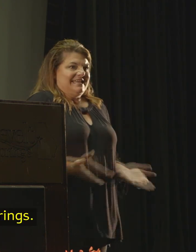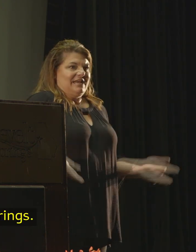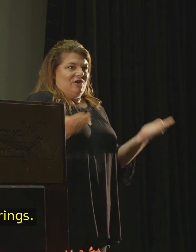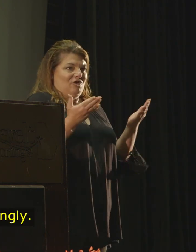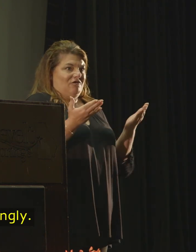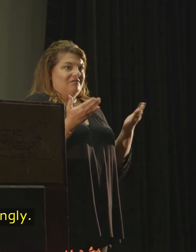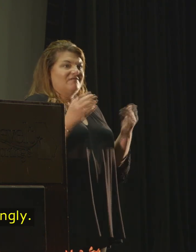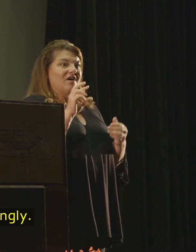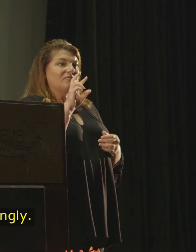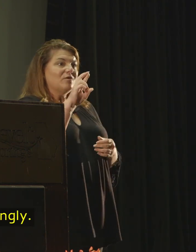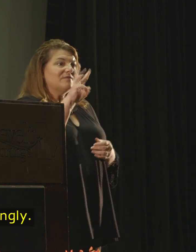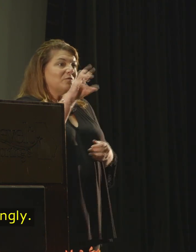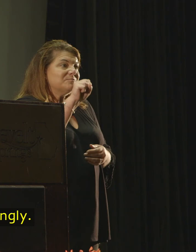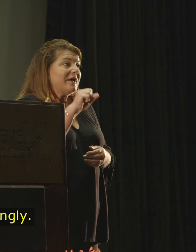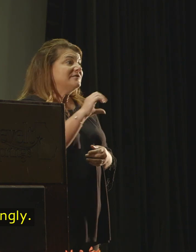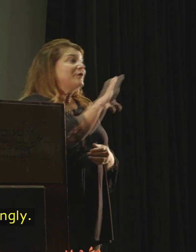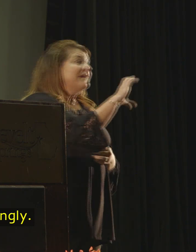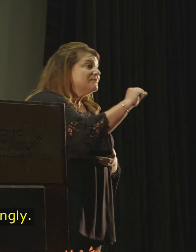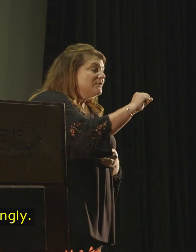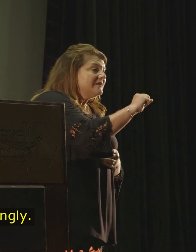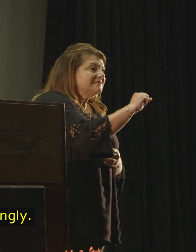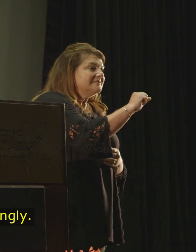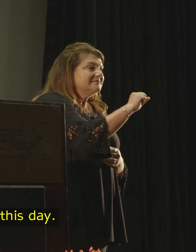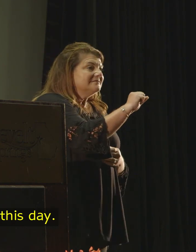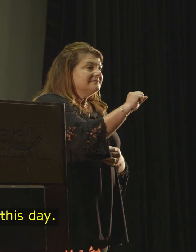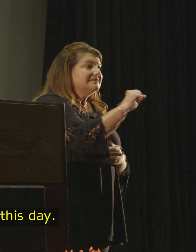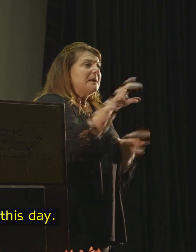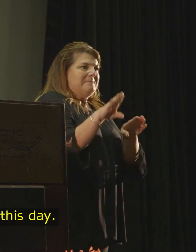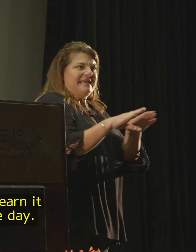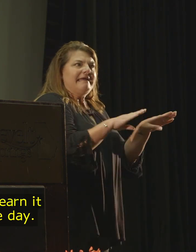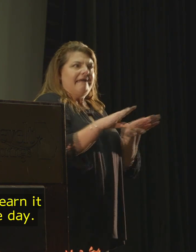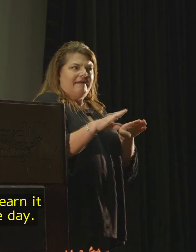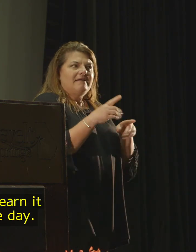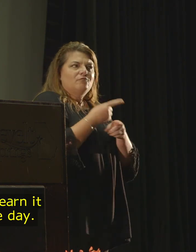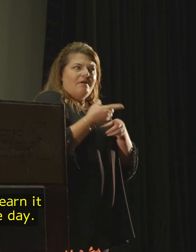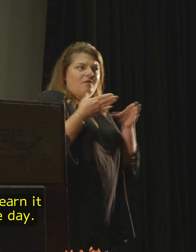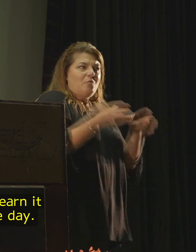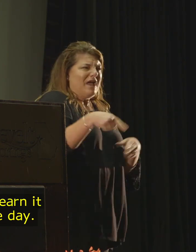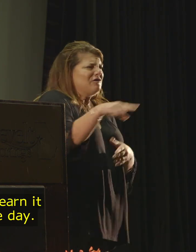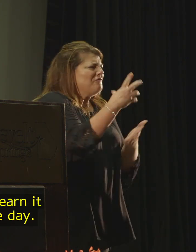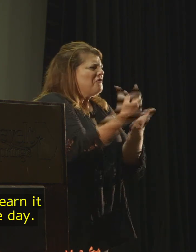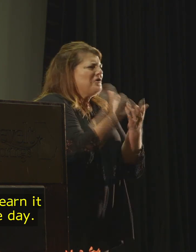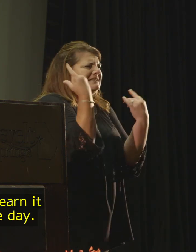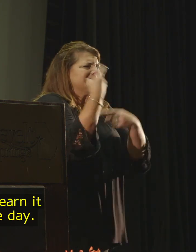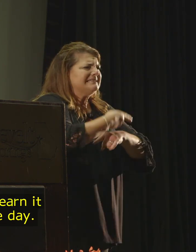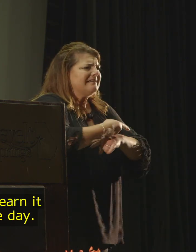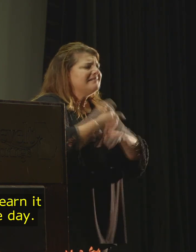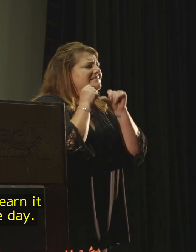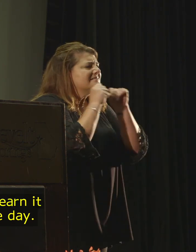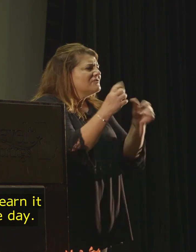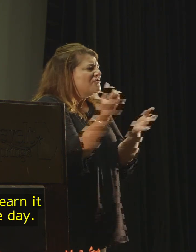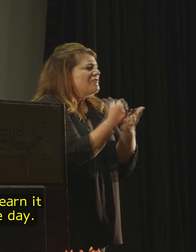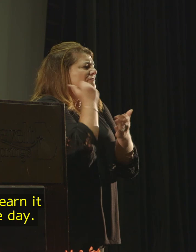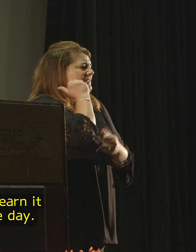or Cave Springs. Act accordingly. You've earned this day. Continue to earn it every single day.